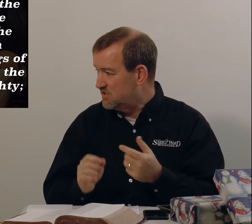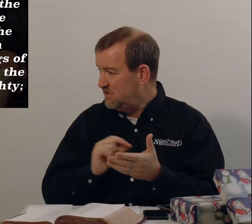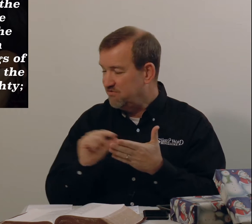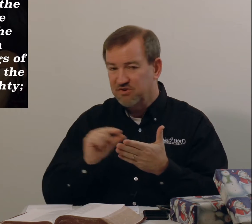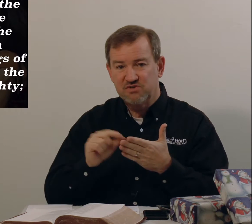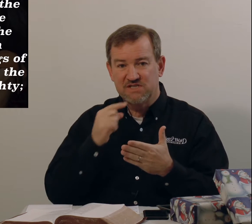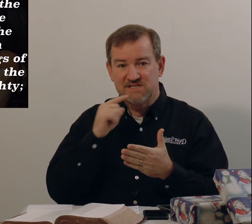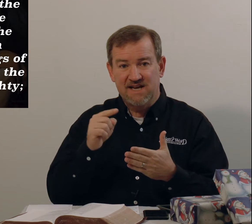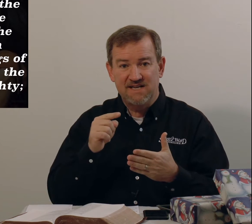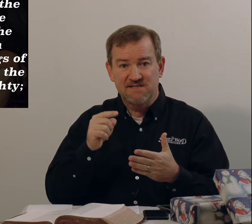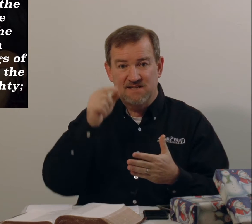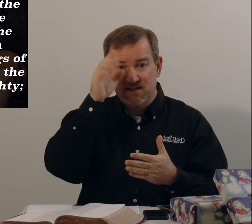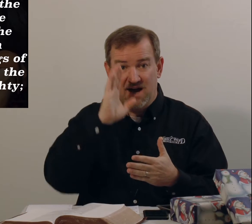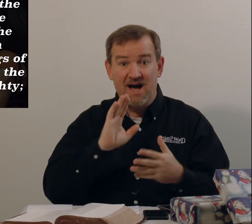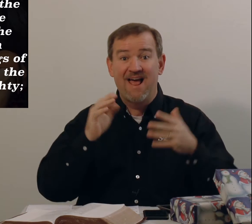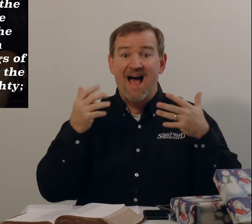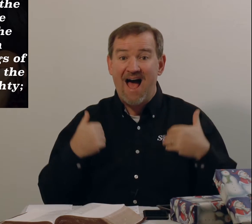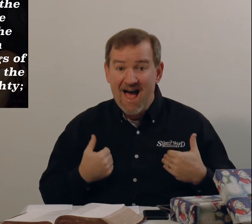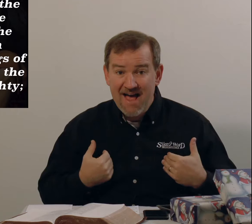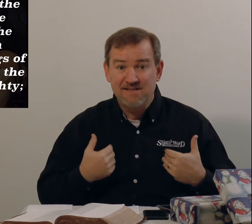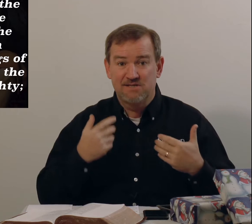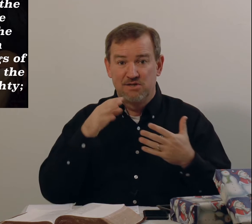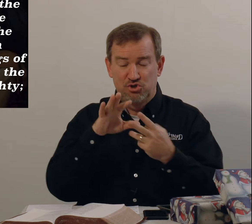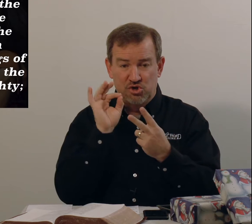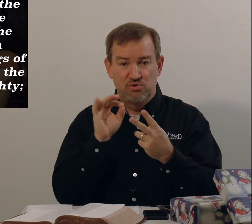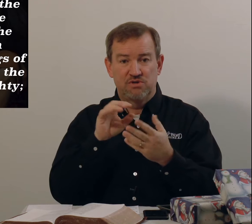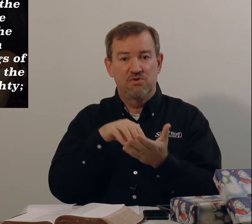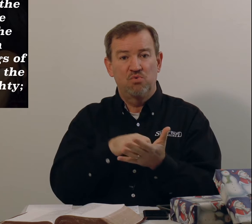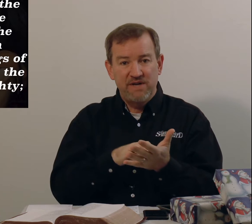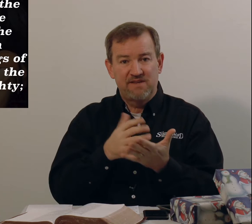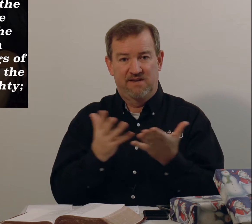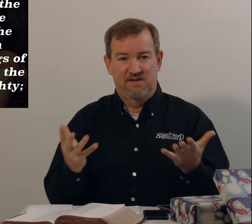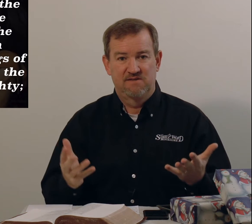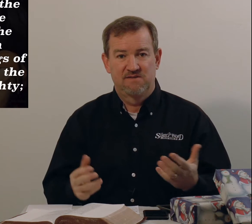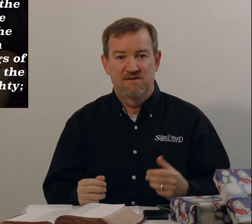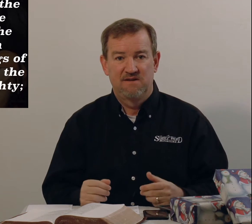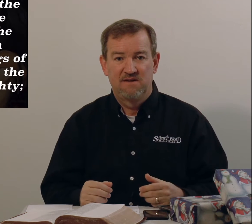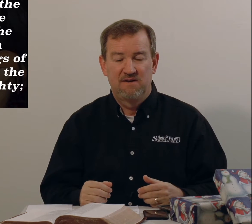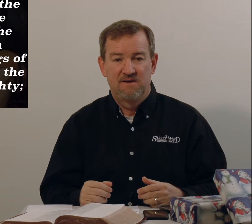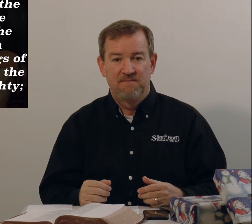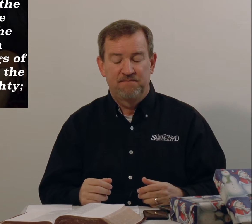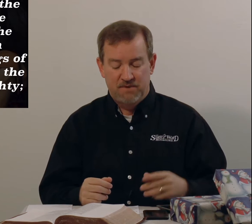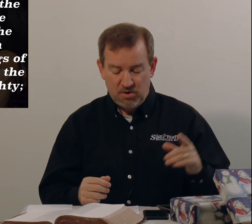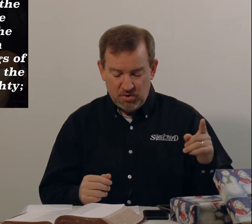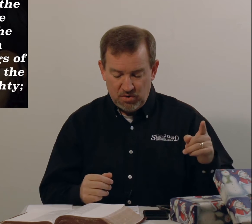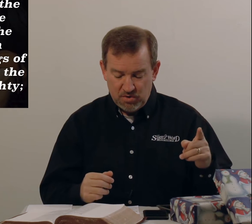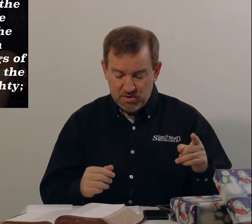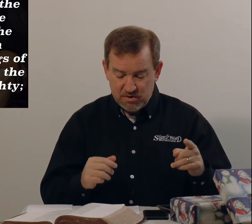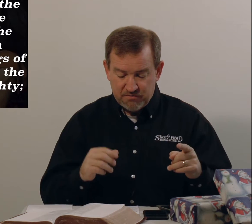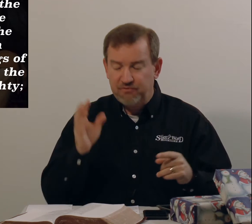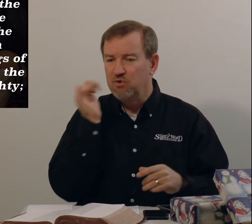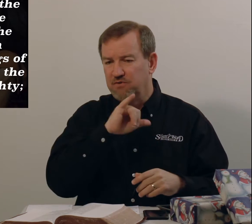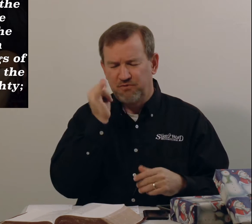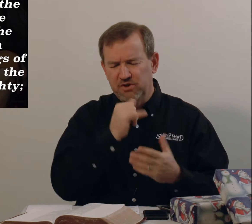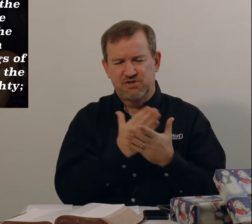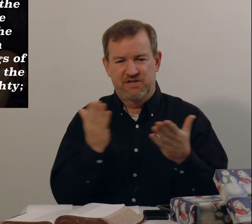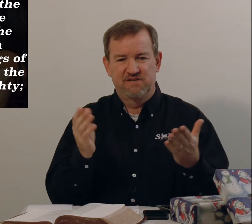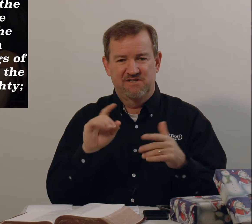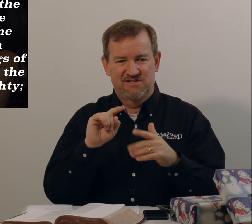see the verse? It says that God has chosen weak things or, or, or, foolish, things to